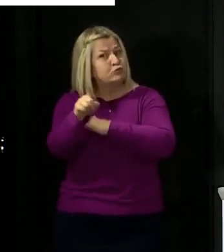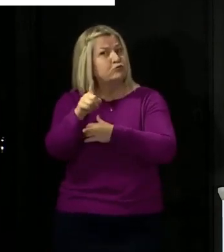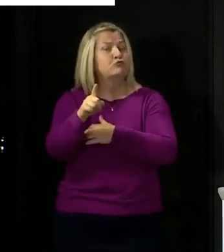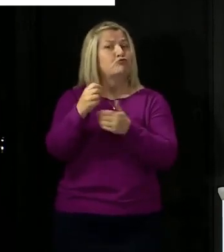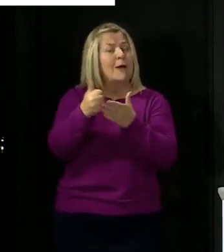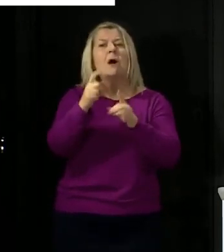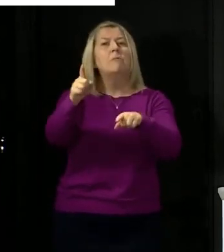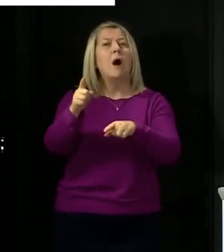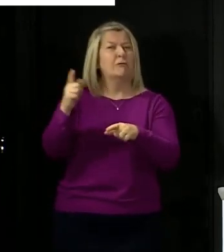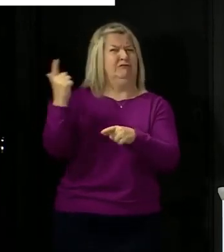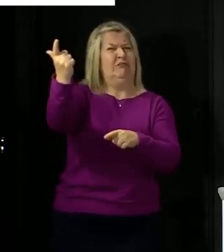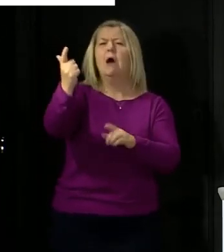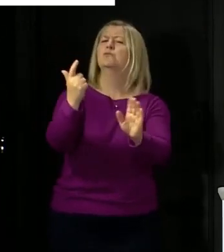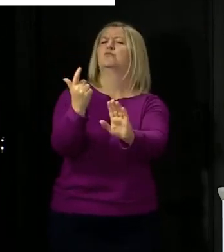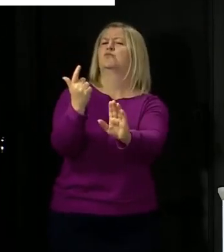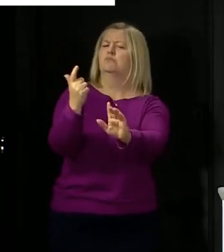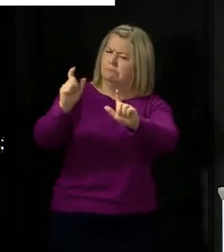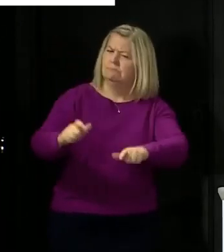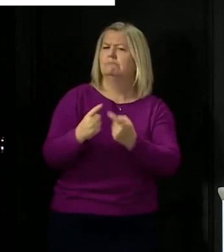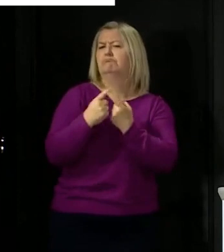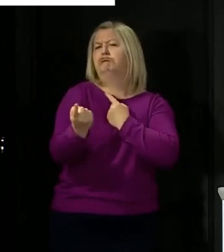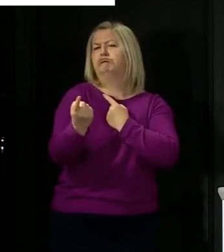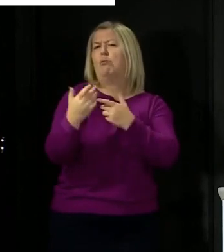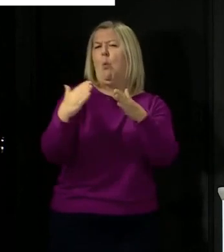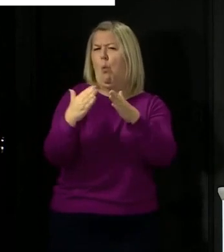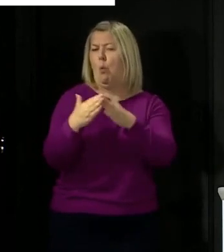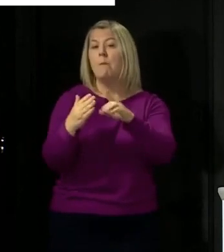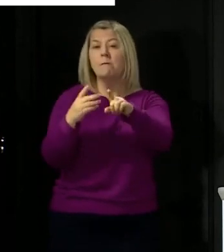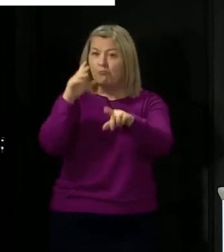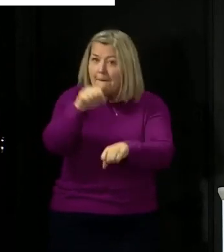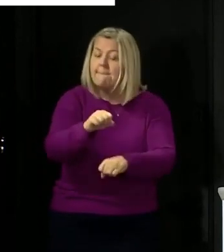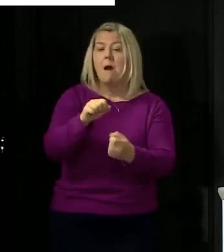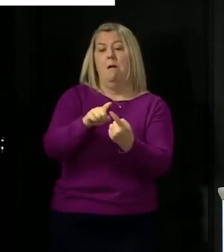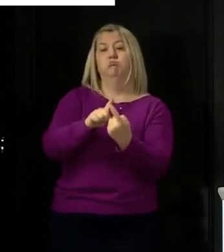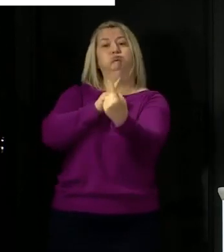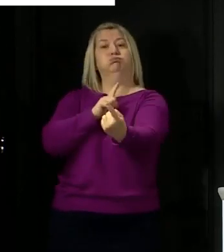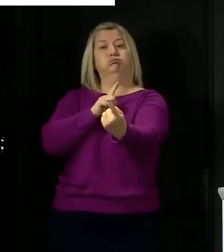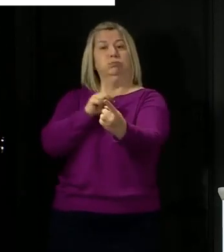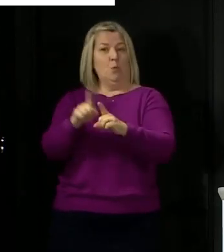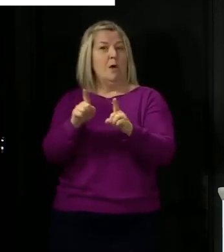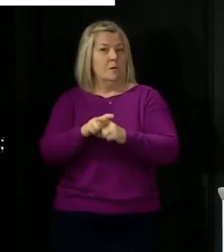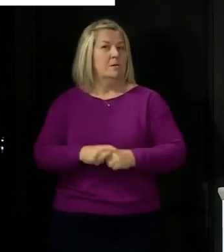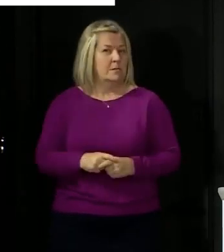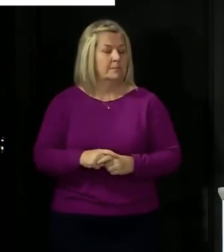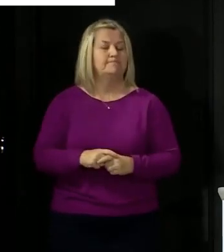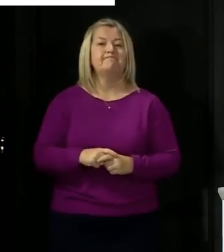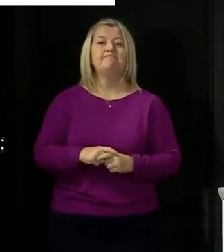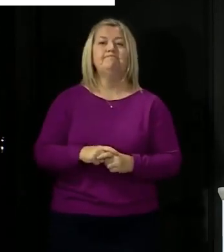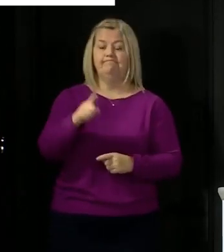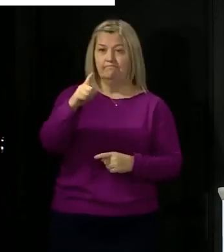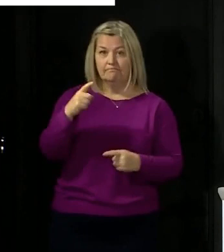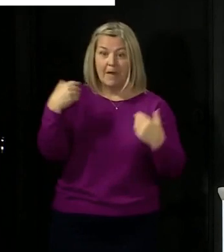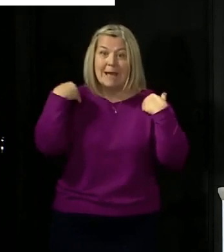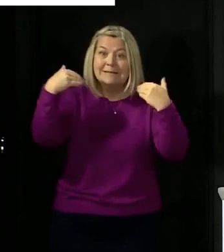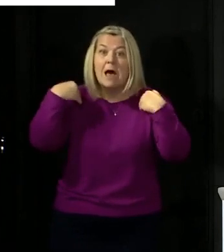while exercising and at all times, please stay at least two metres away from people from other households. I also want to stress that by